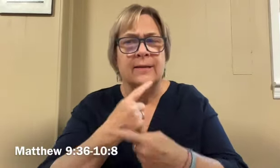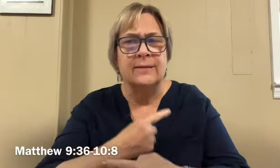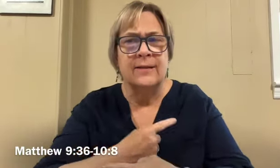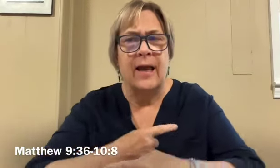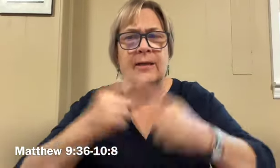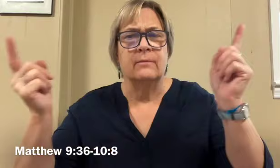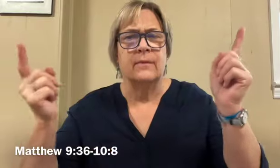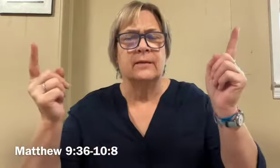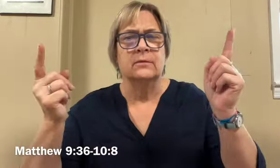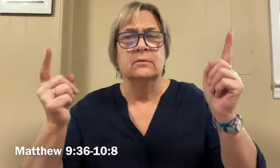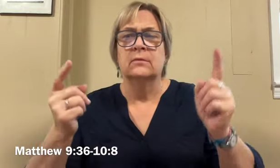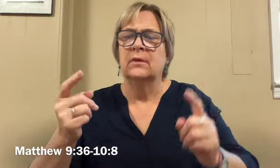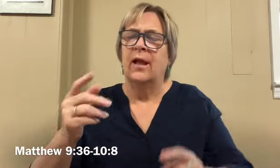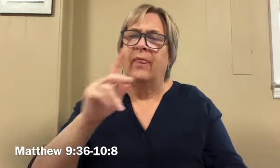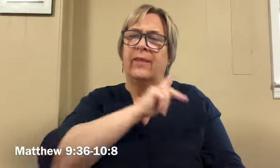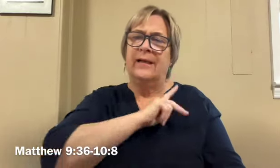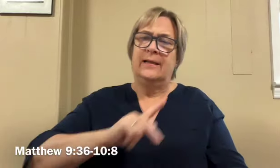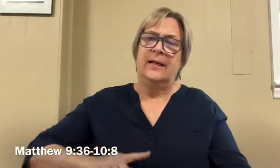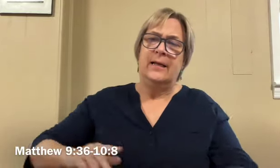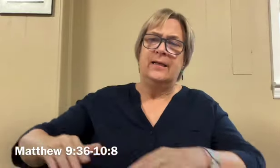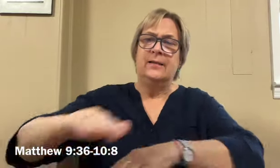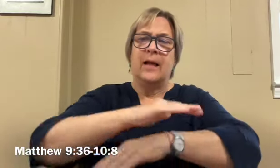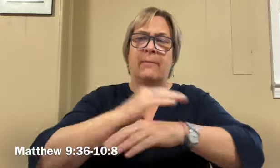The kingdom of heaven is at hand.